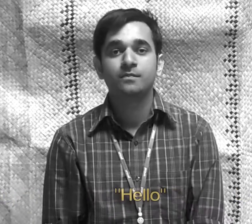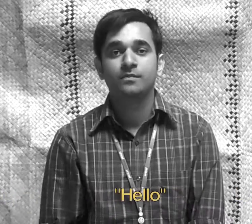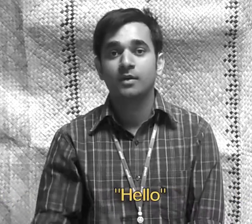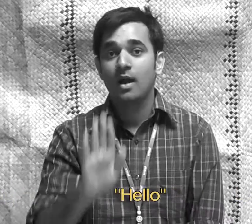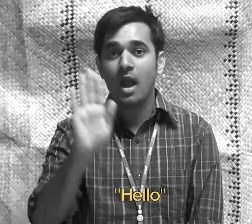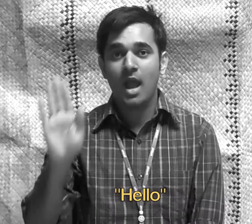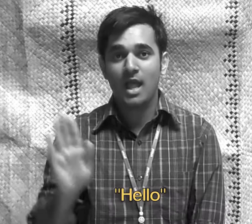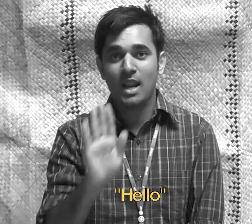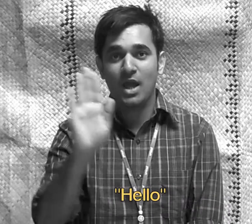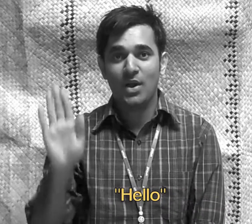Hello!